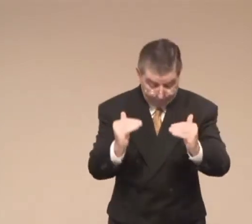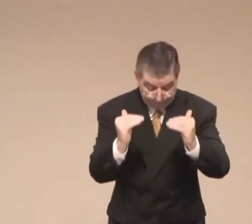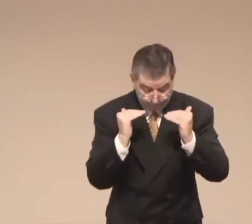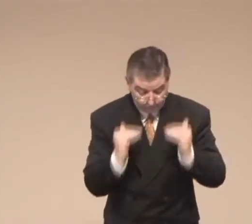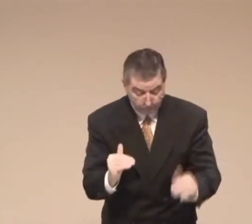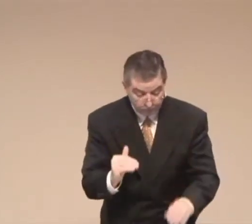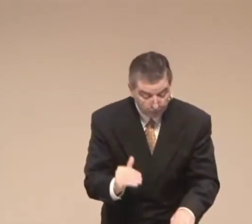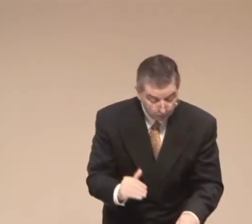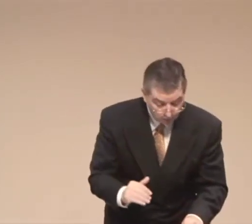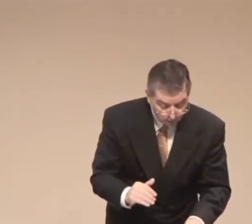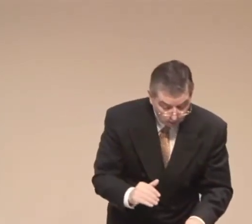us.